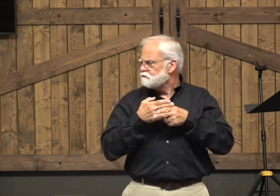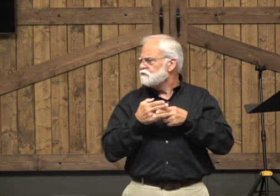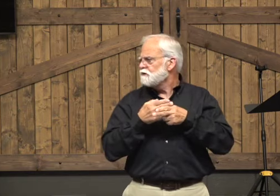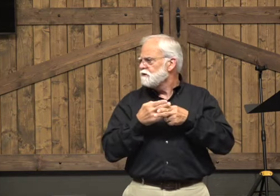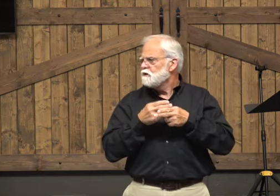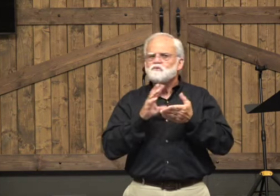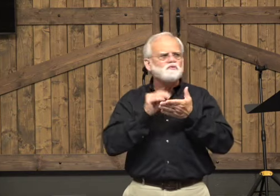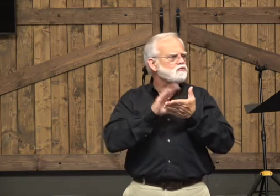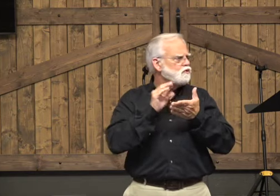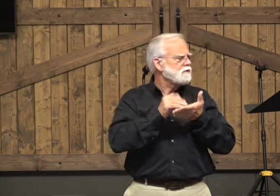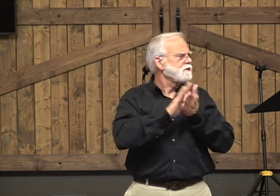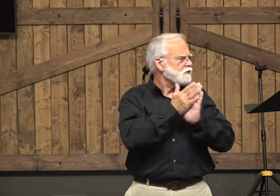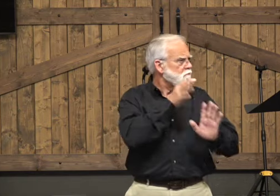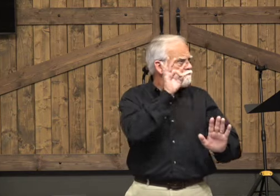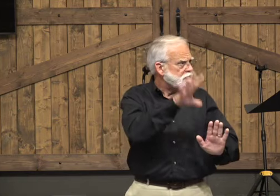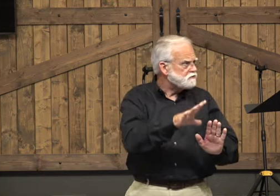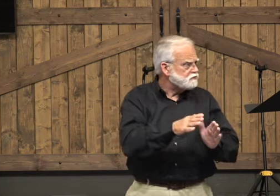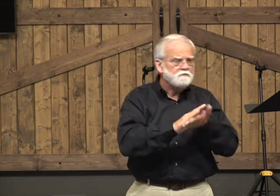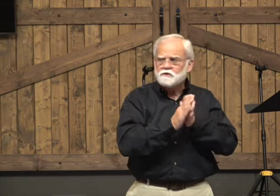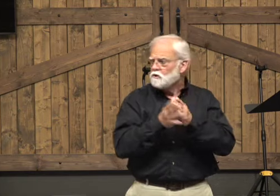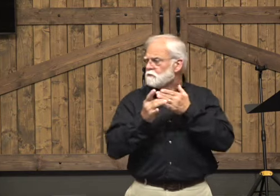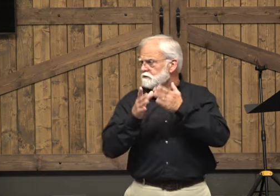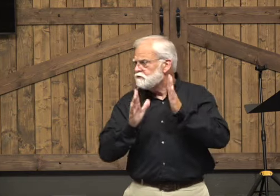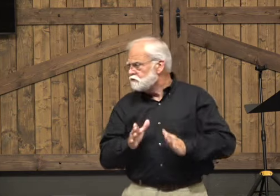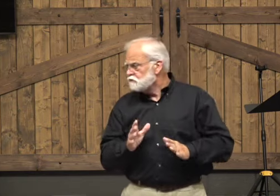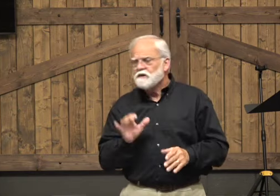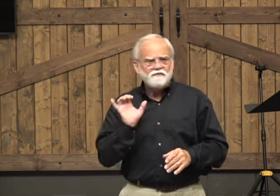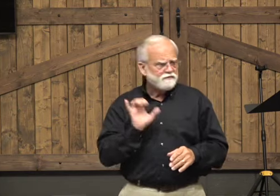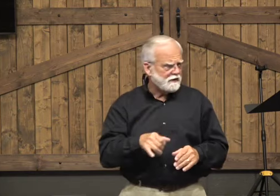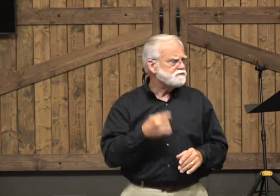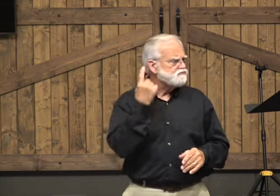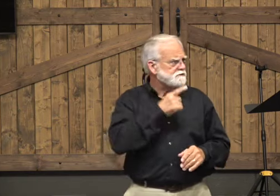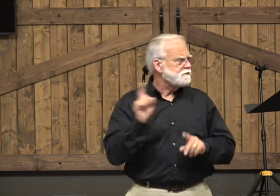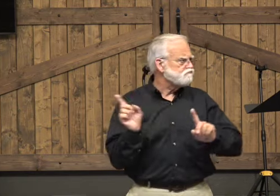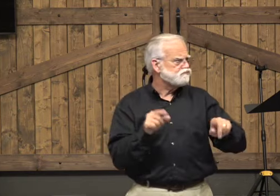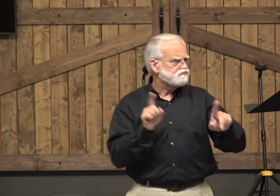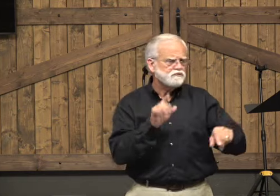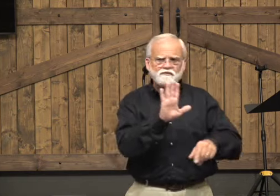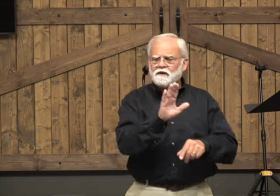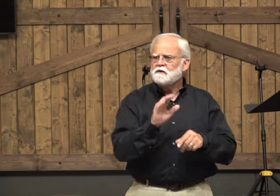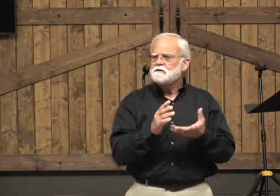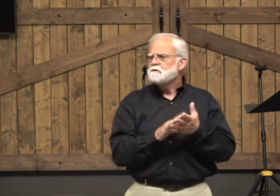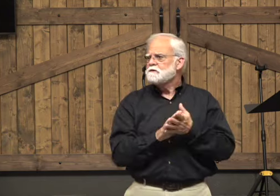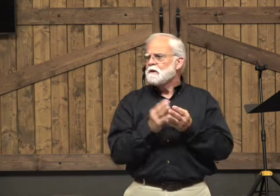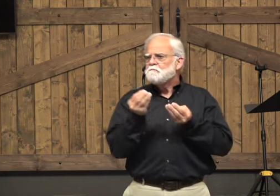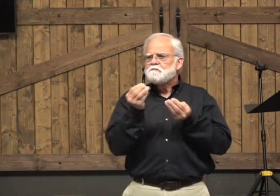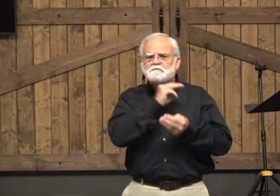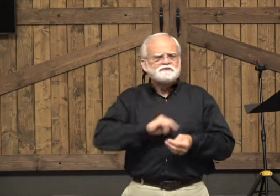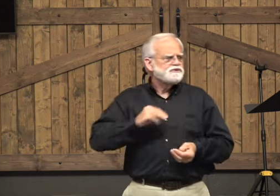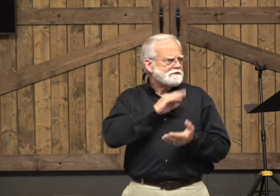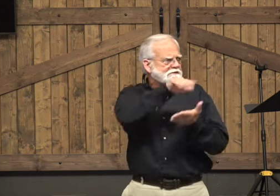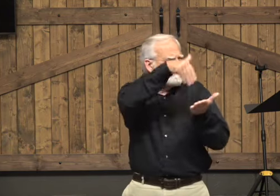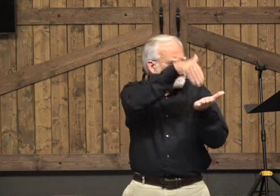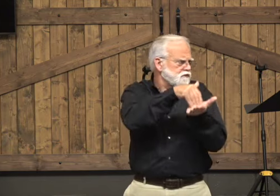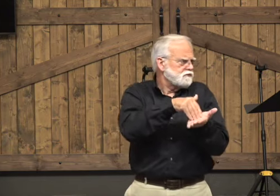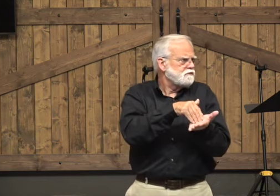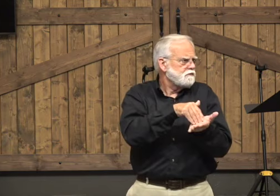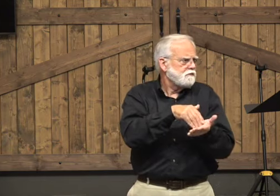on the students that's bagging. It's different. happens because they're learning to do this. Because when they come to this training, they're going accept